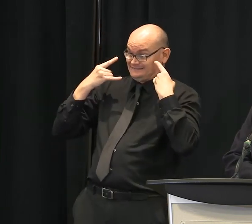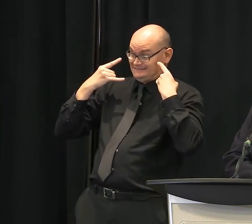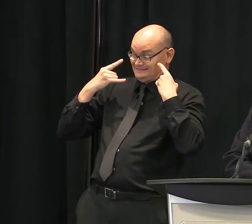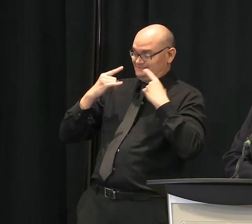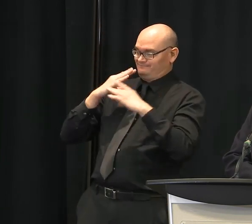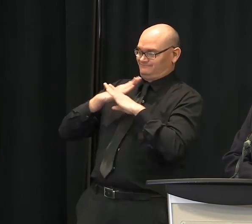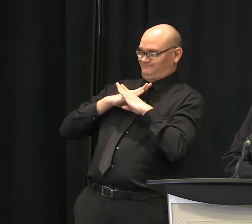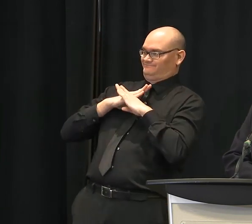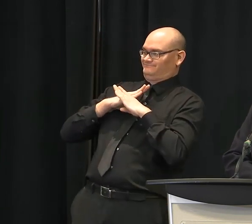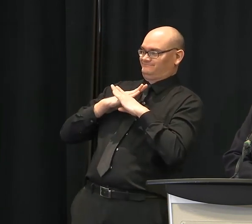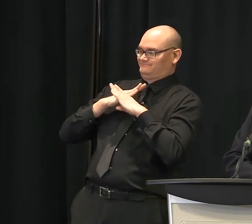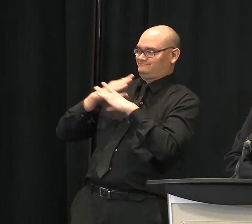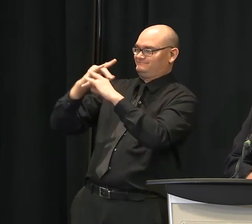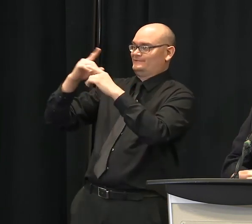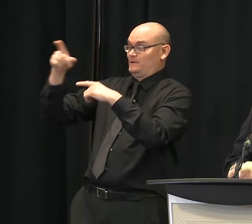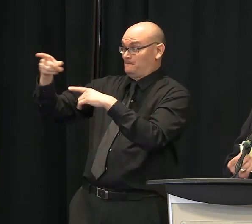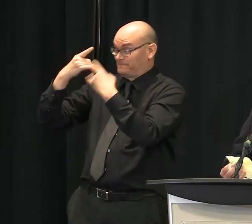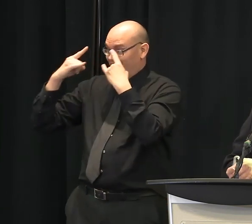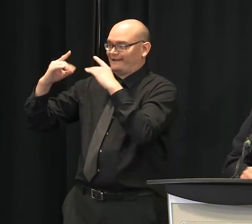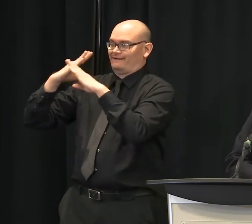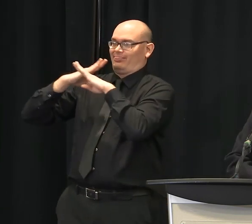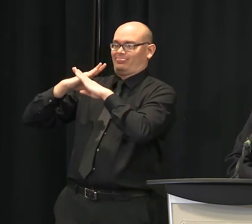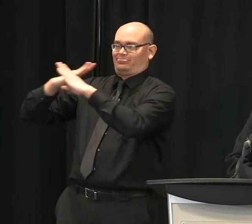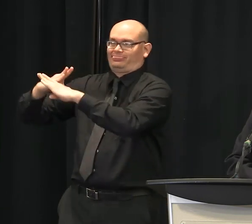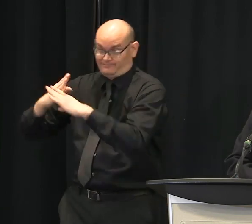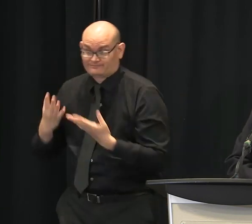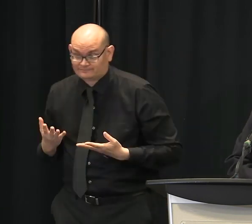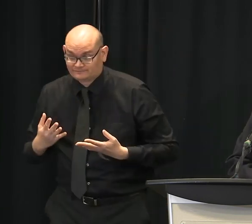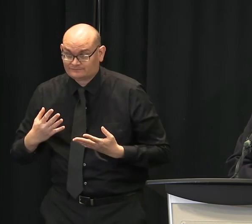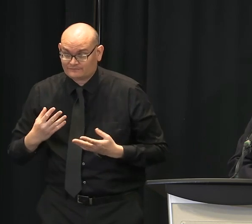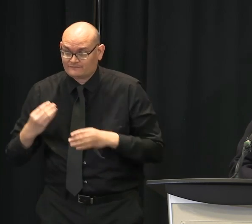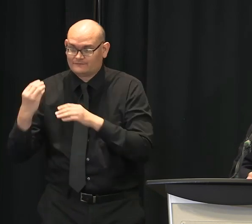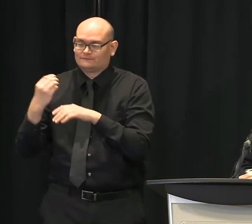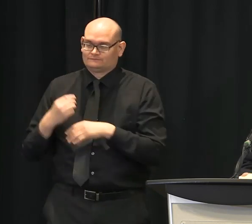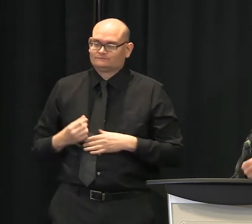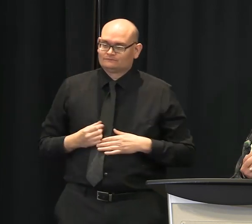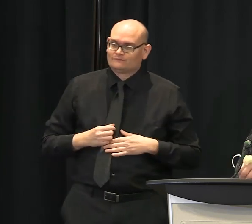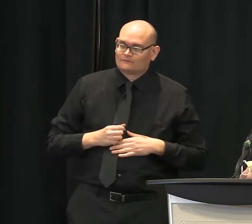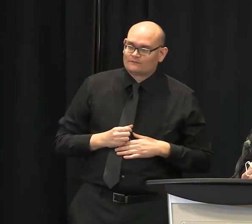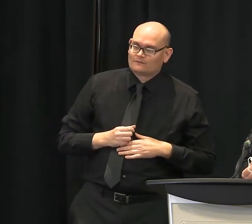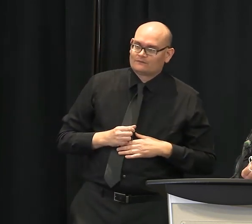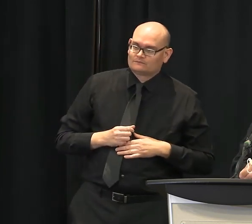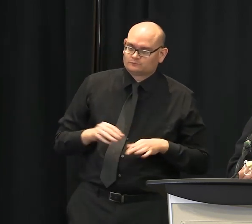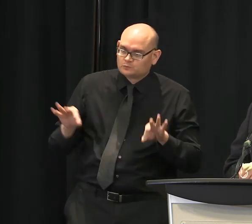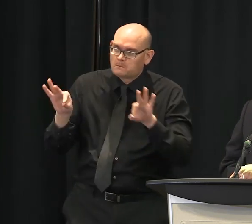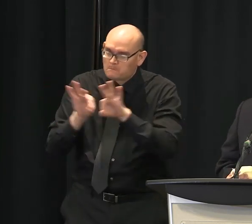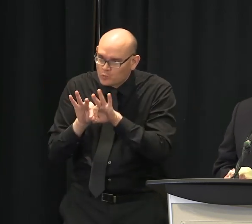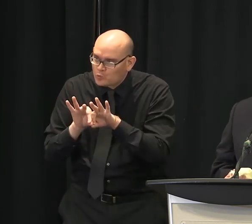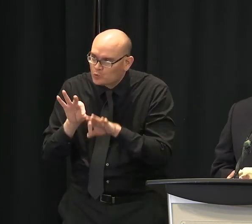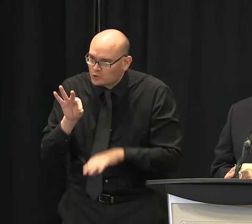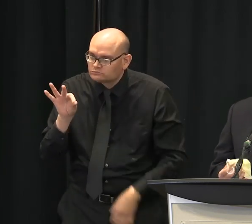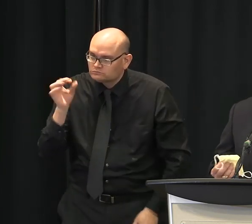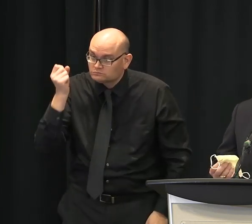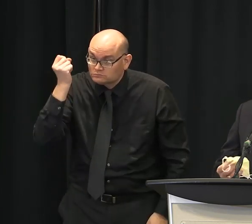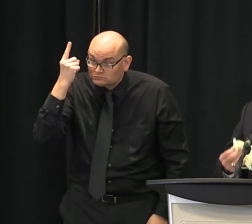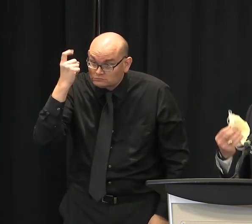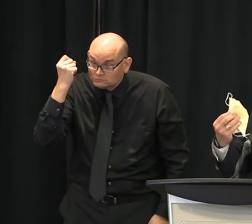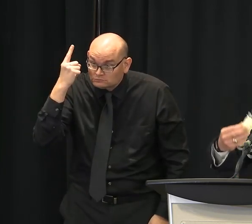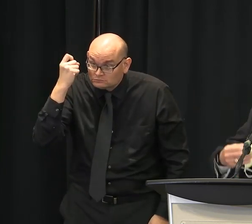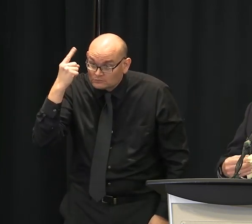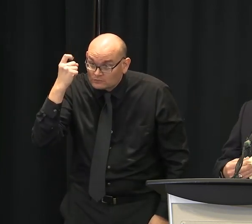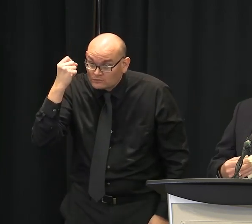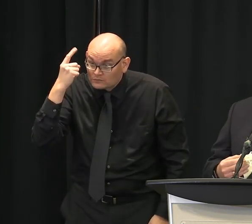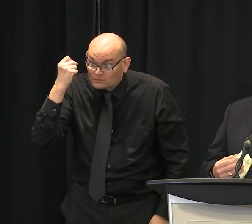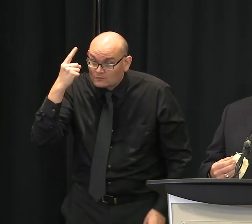like, what are you doing? You know, and even employees. I mean, I think it's really important for employees as we open back up. I mean, you know,